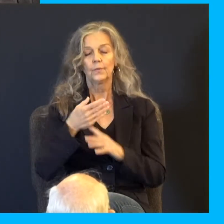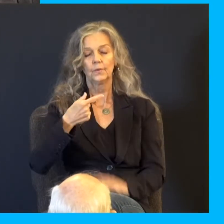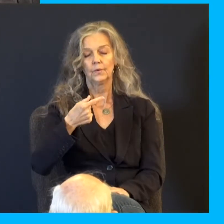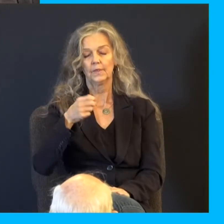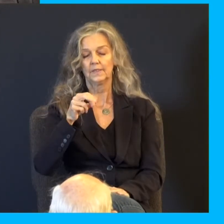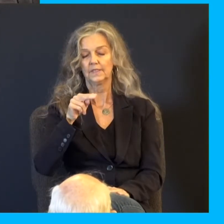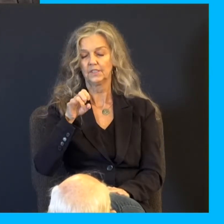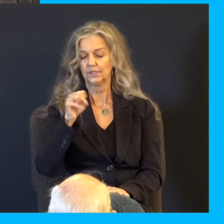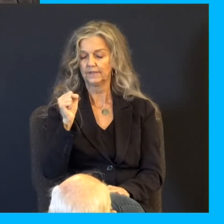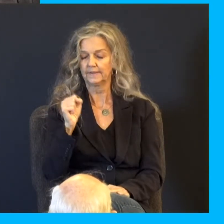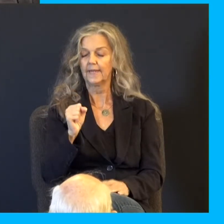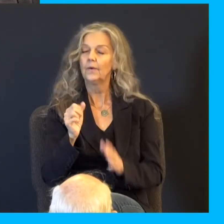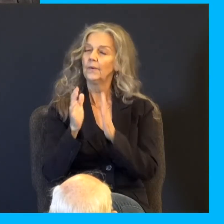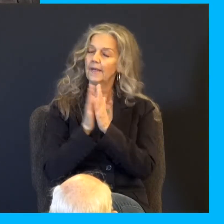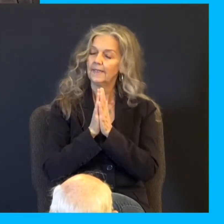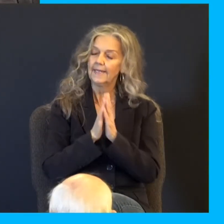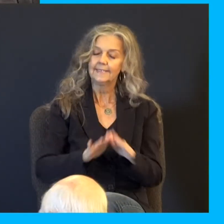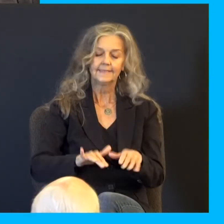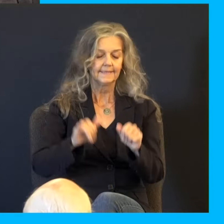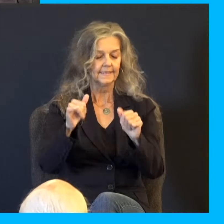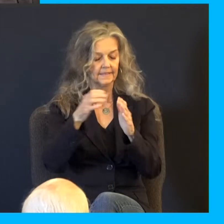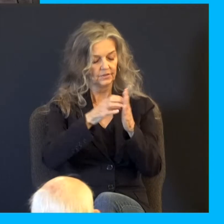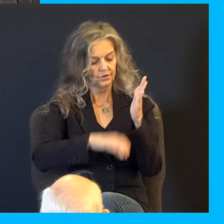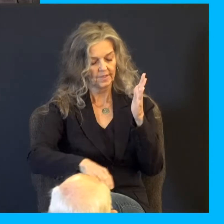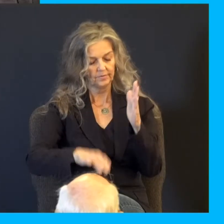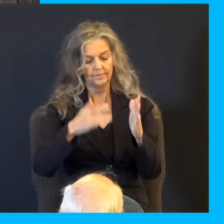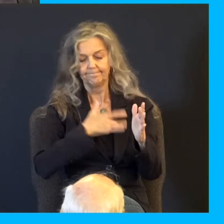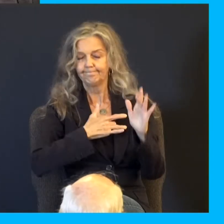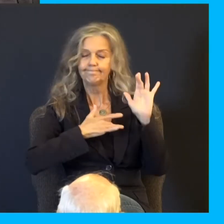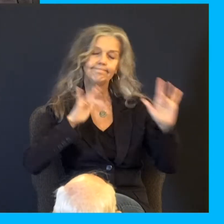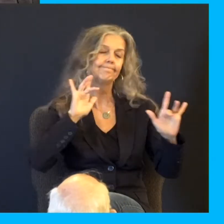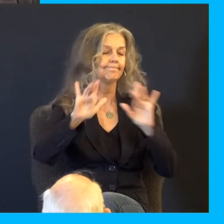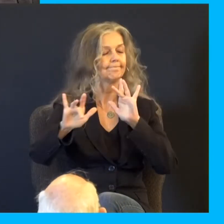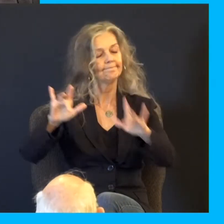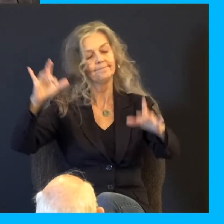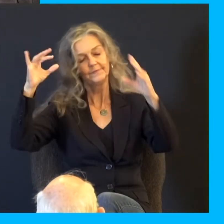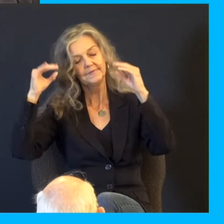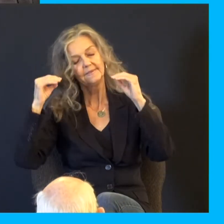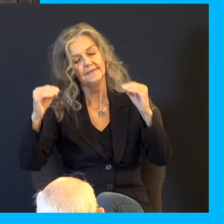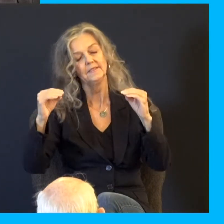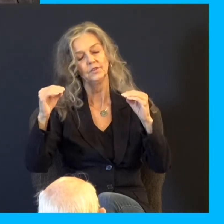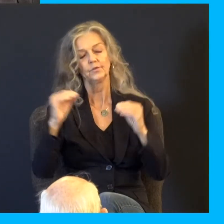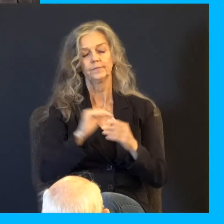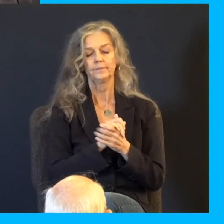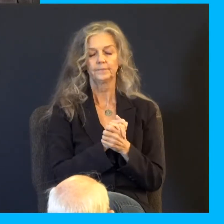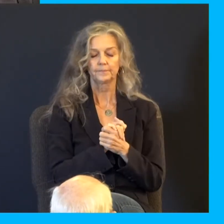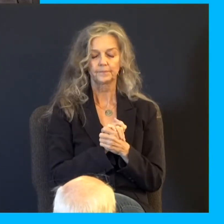take this chapter and feed every heart that's here, every heart in the room, every heart that's listening, may we understand